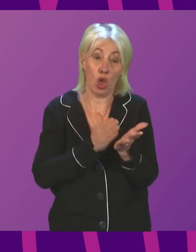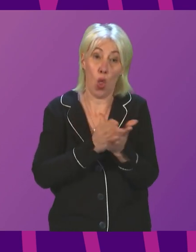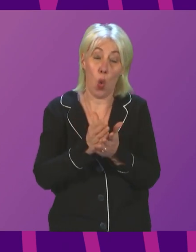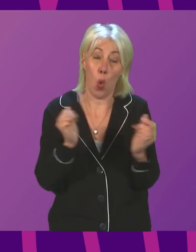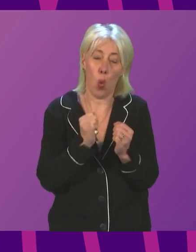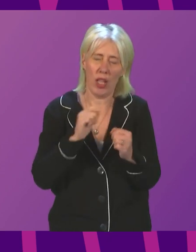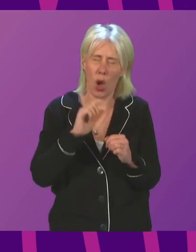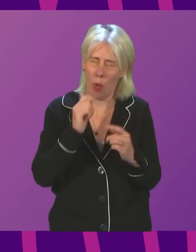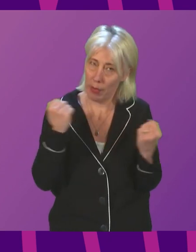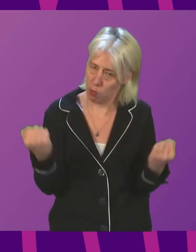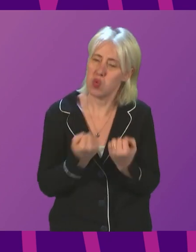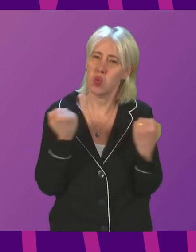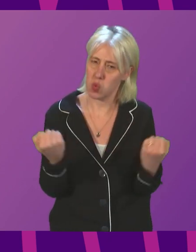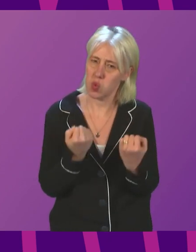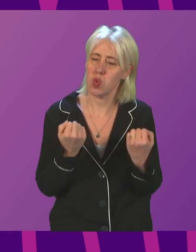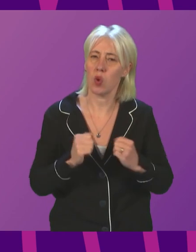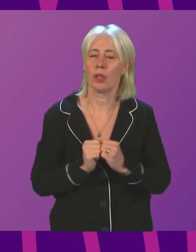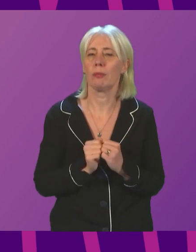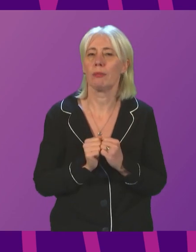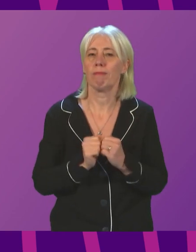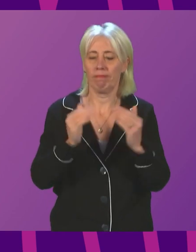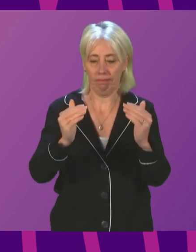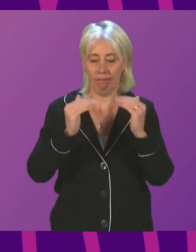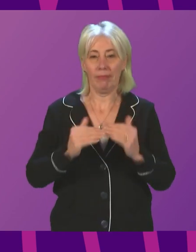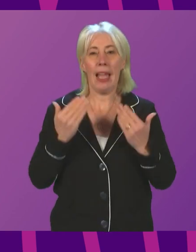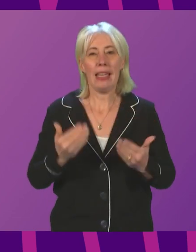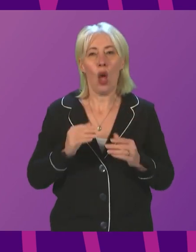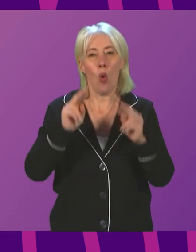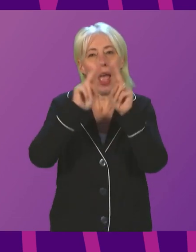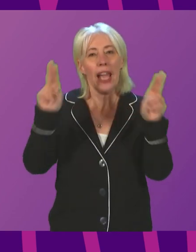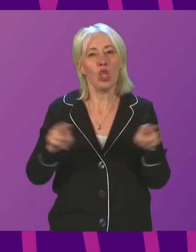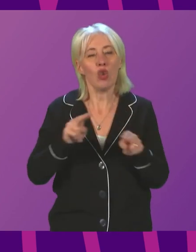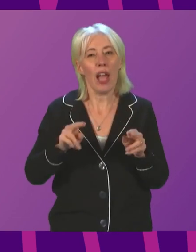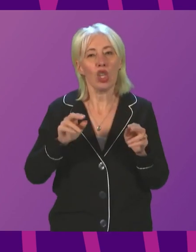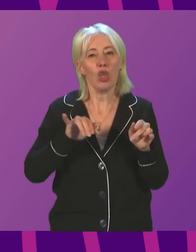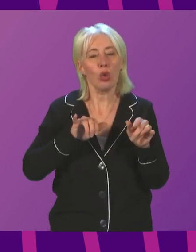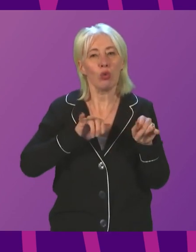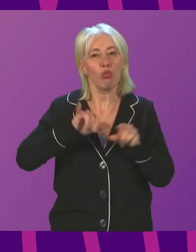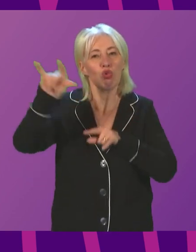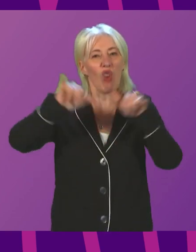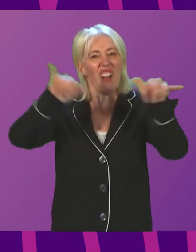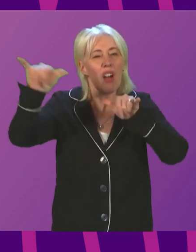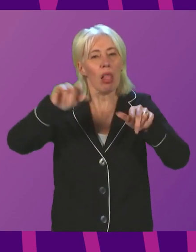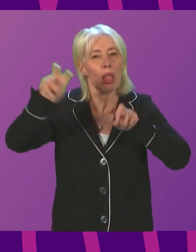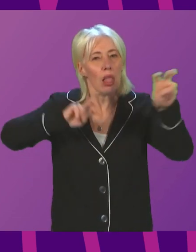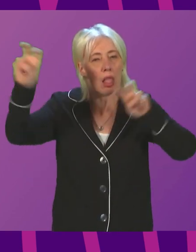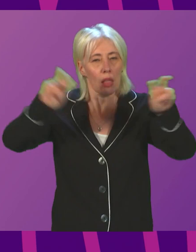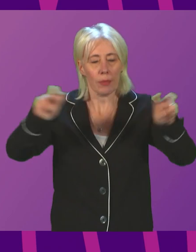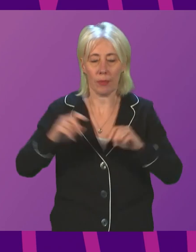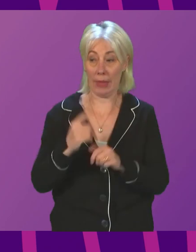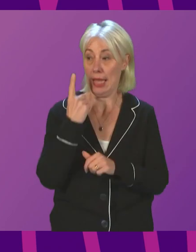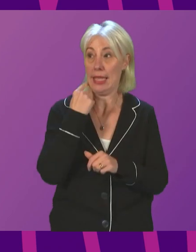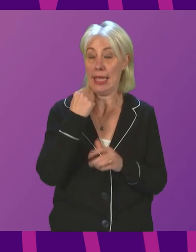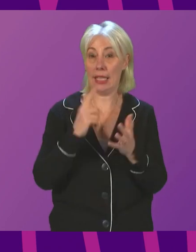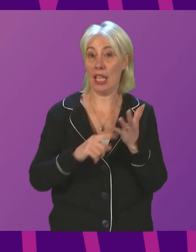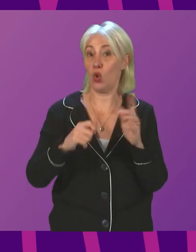period. Turning now, Presiding Officer, to the question of international travel, colleagues will be aware that the United Kingdom Government yesterday